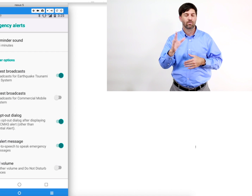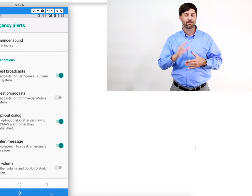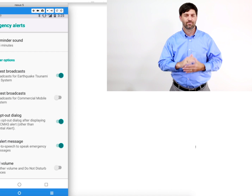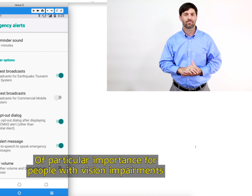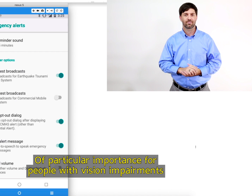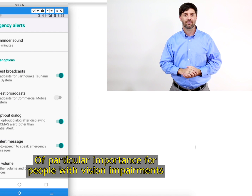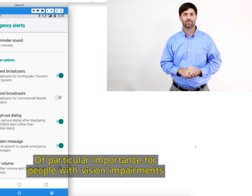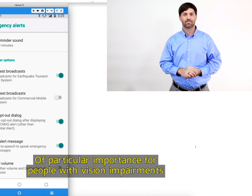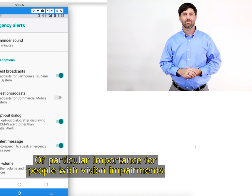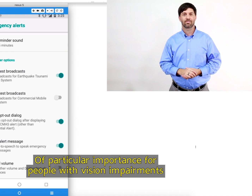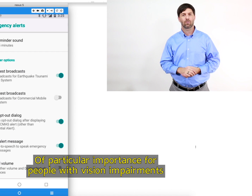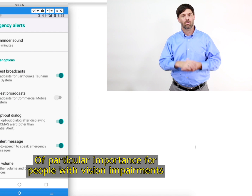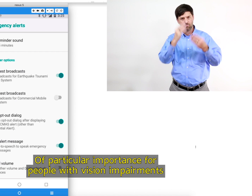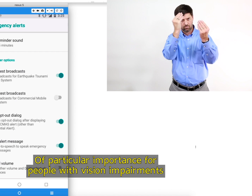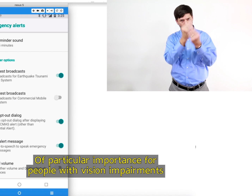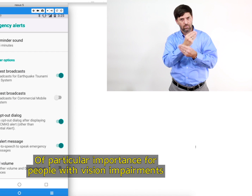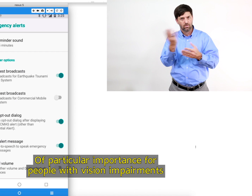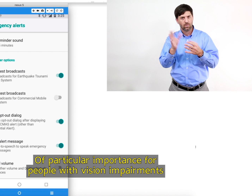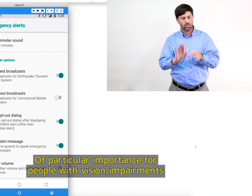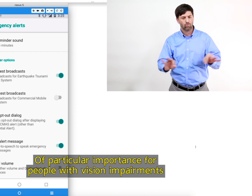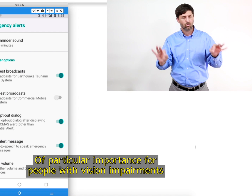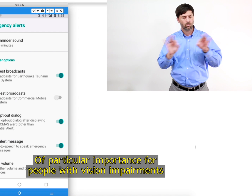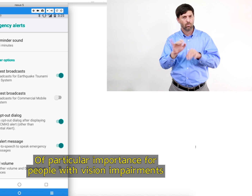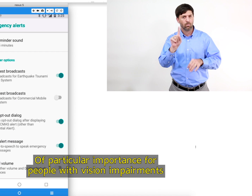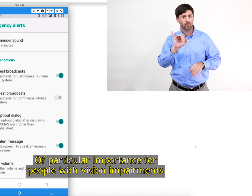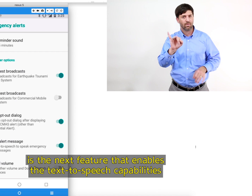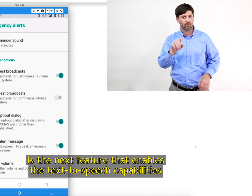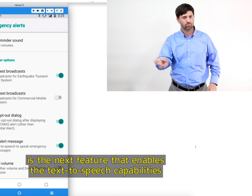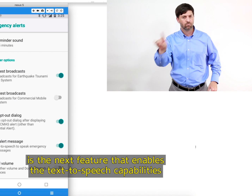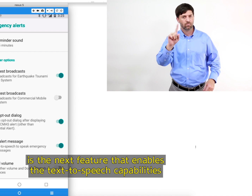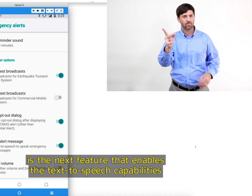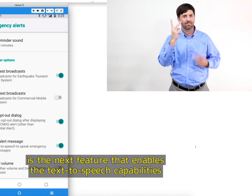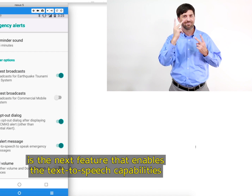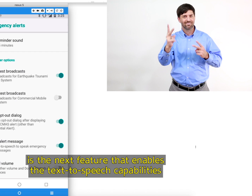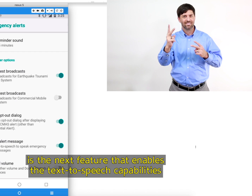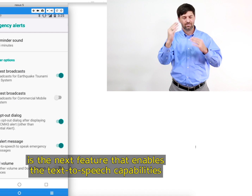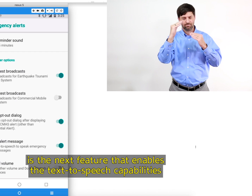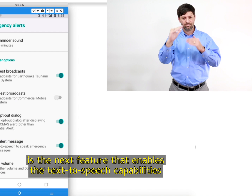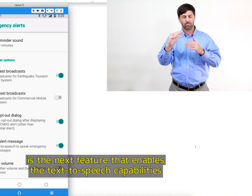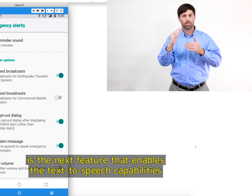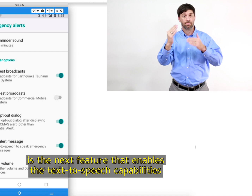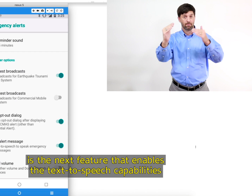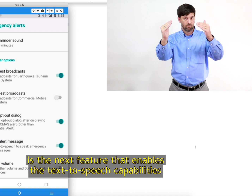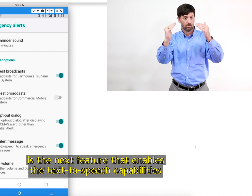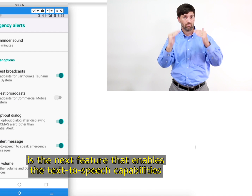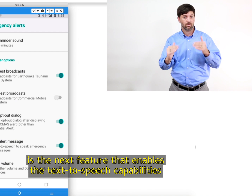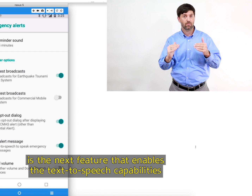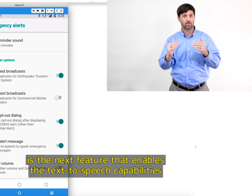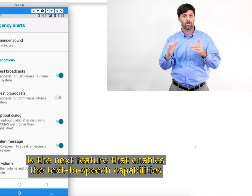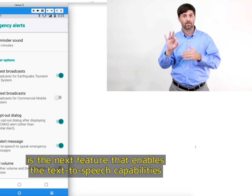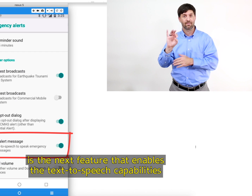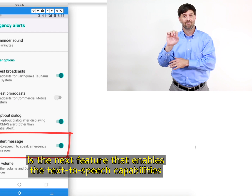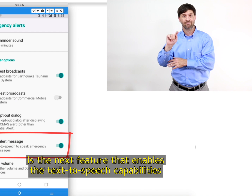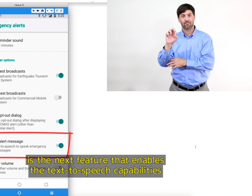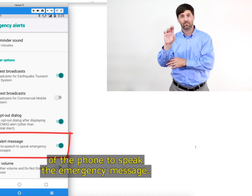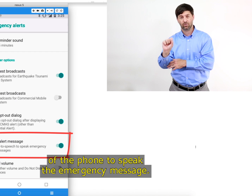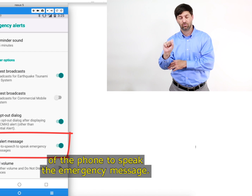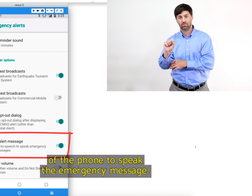A particular importance for people with vision impairments is the next feature that enables the text-to-speech capabilities of the